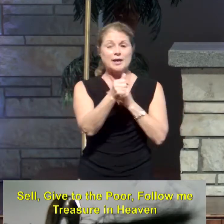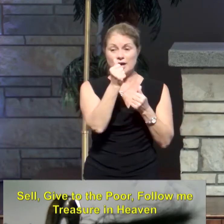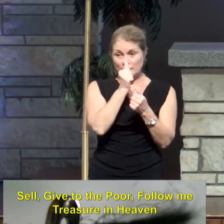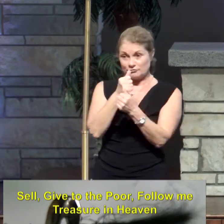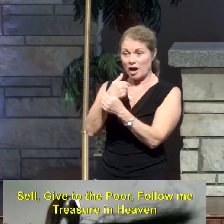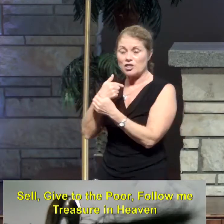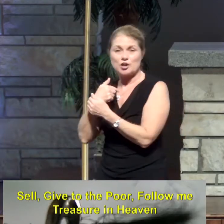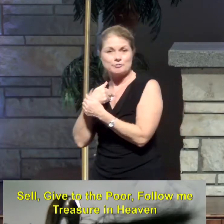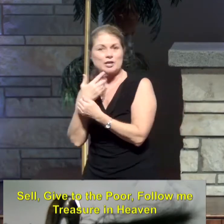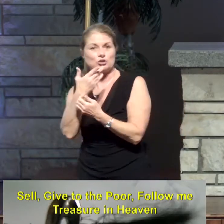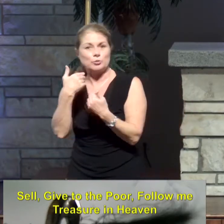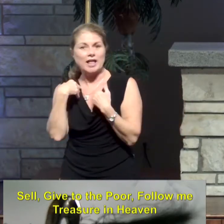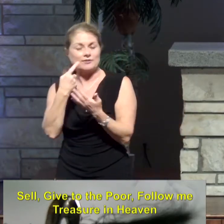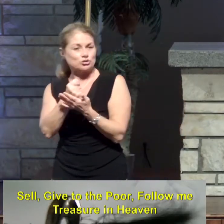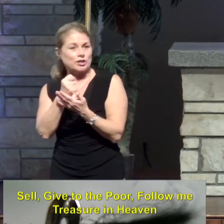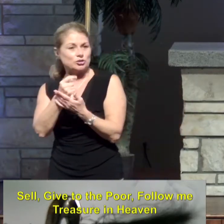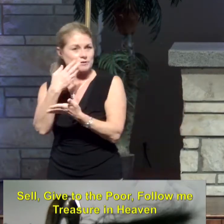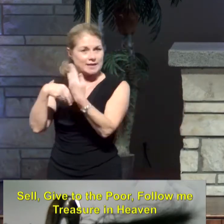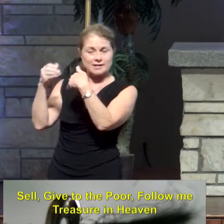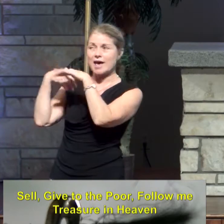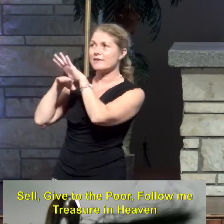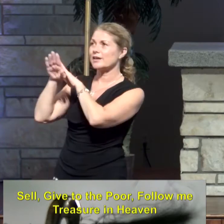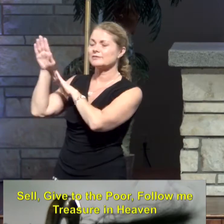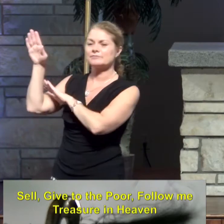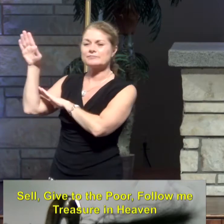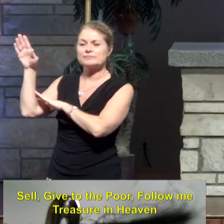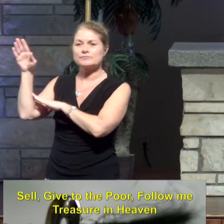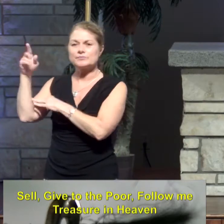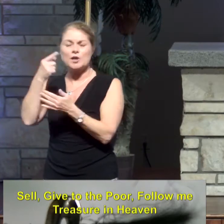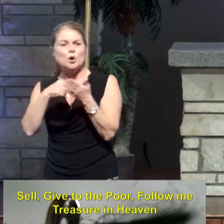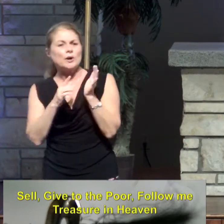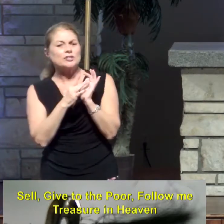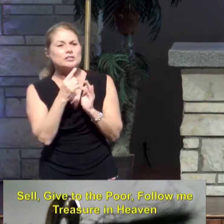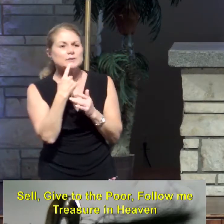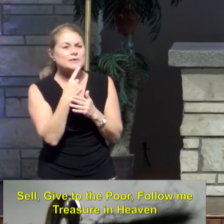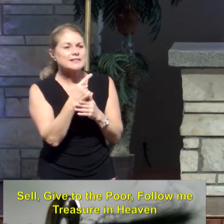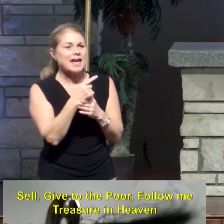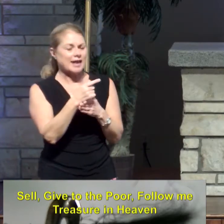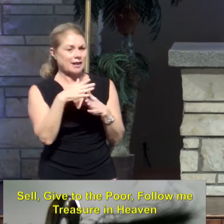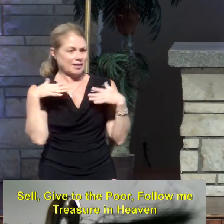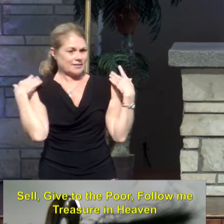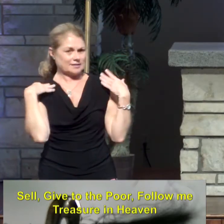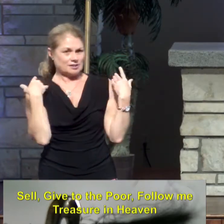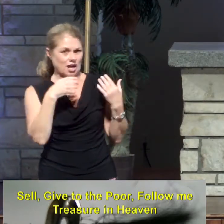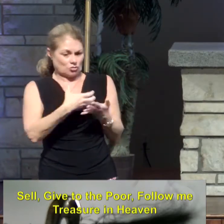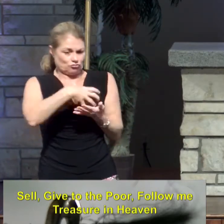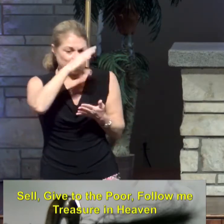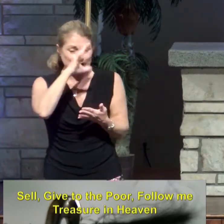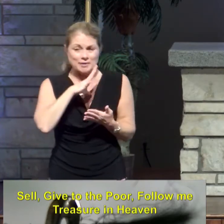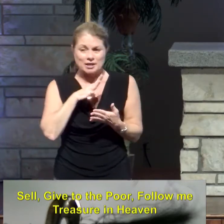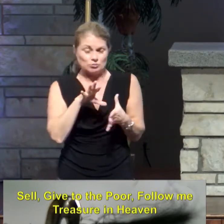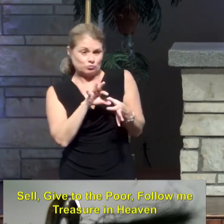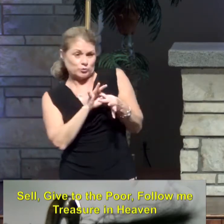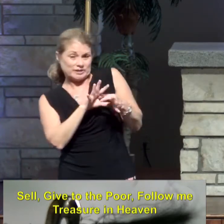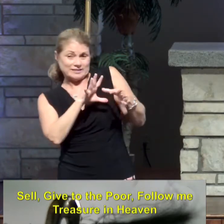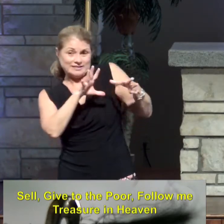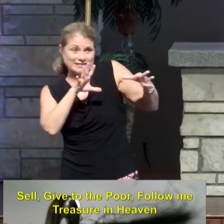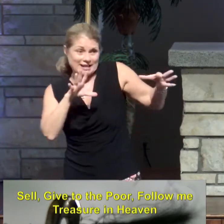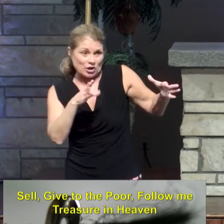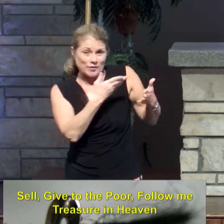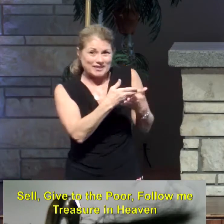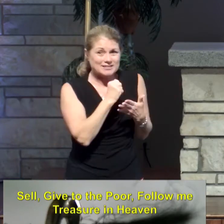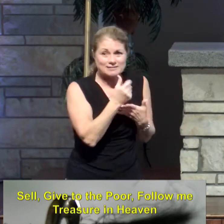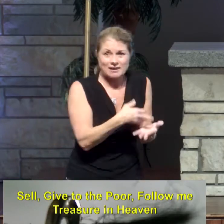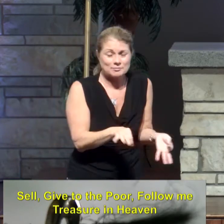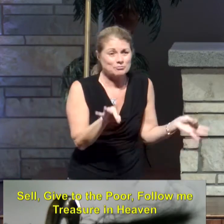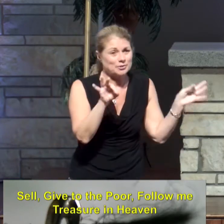have treasures in heaven. In other words, what Jesus was telling this young rich man was let go of what does not matter